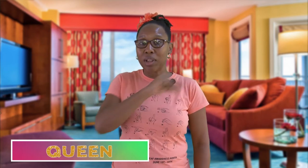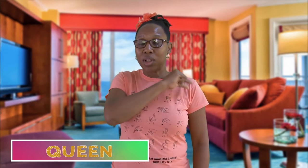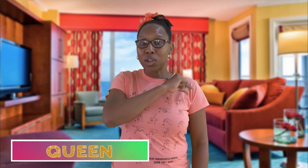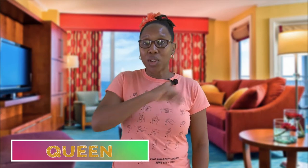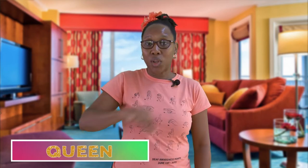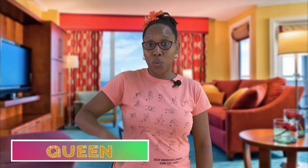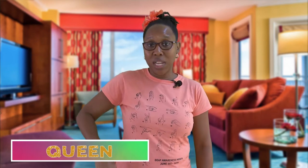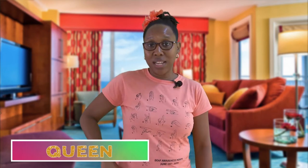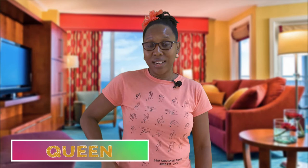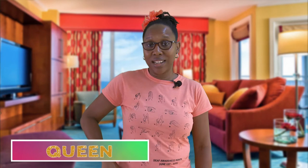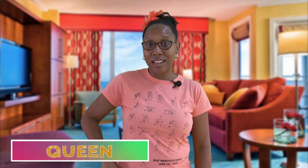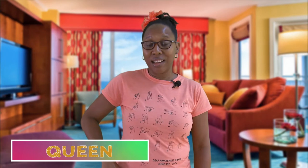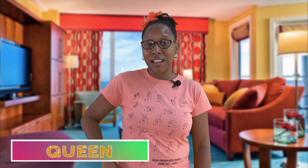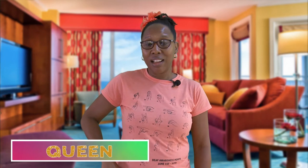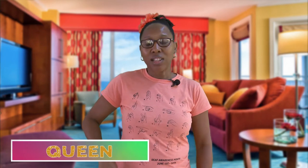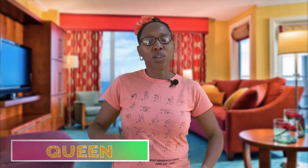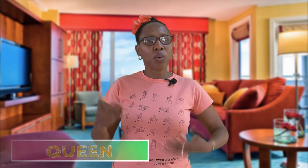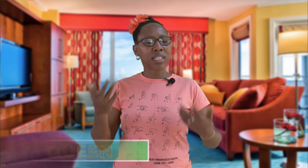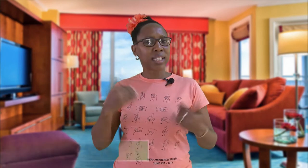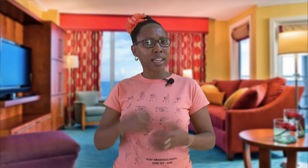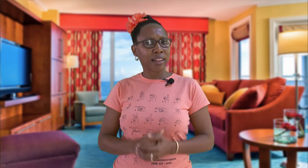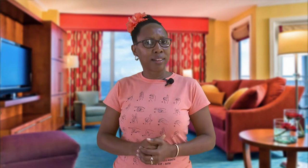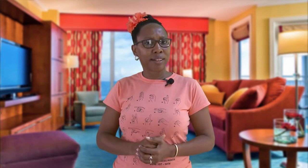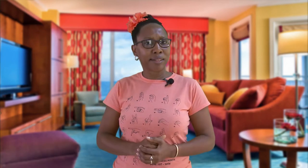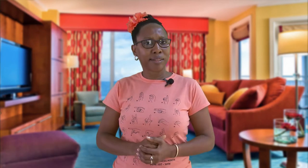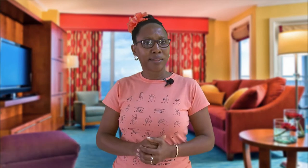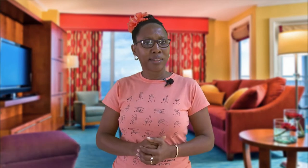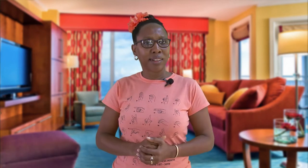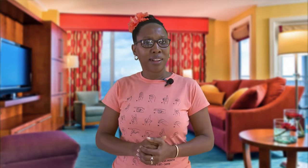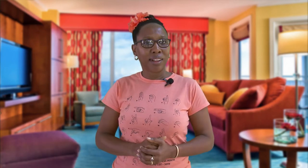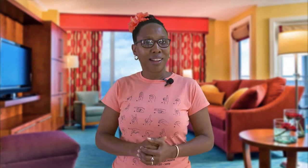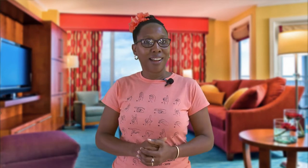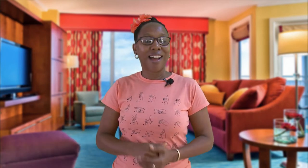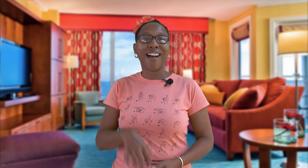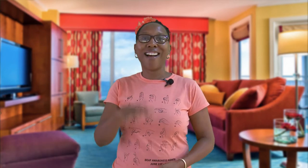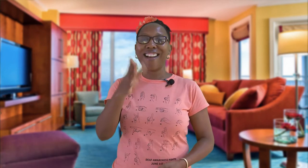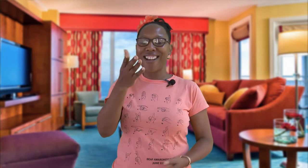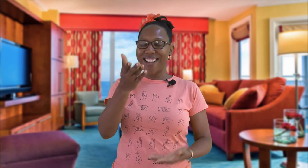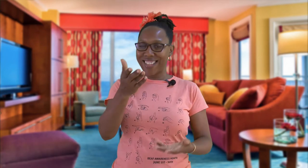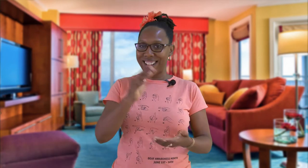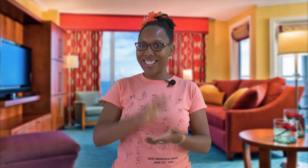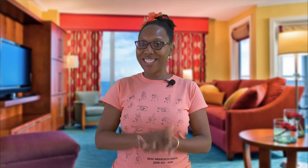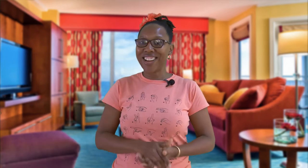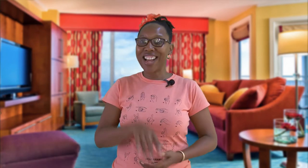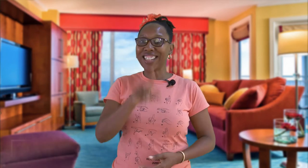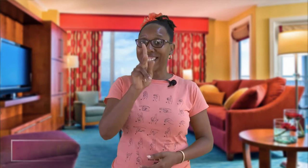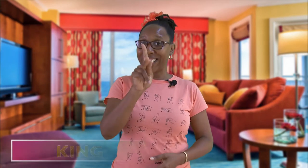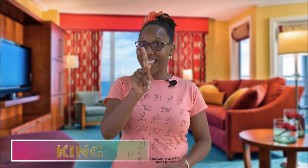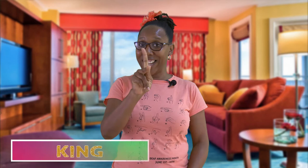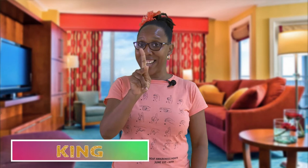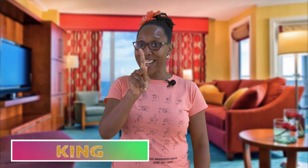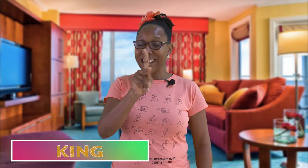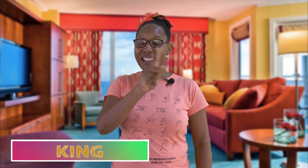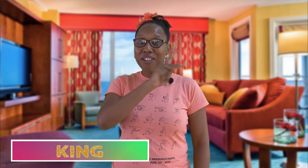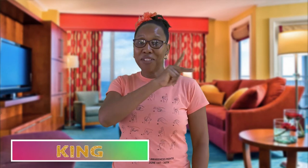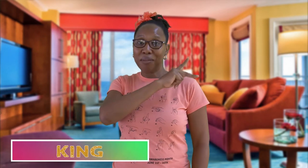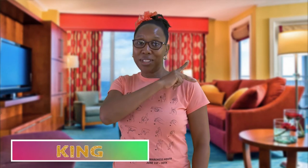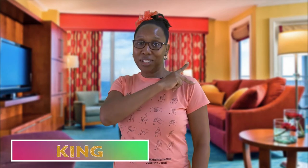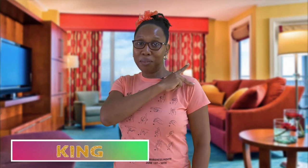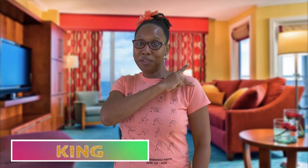queen so what's king ah that's right okay from top